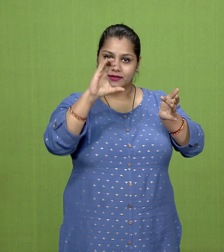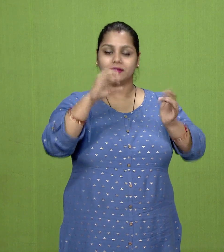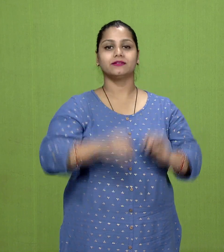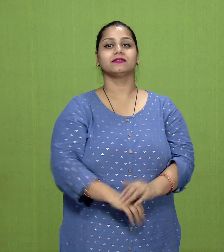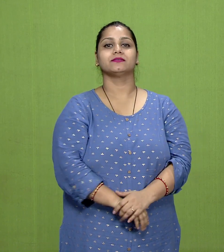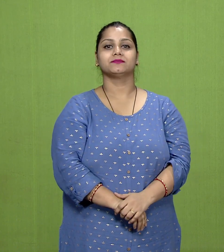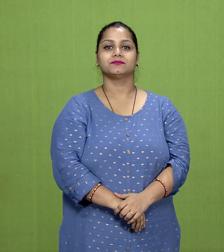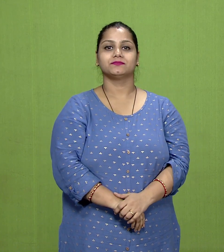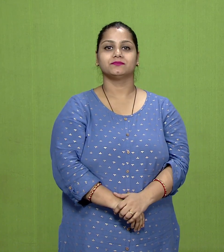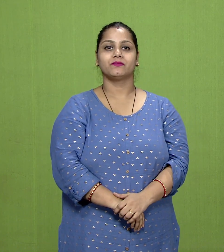social